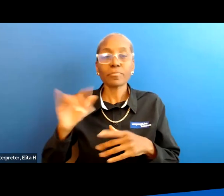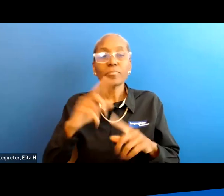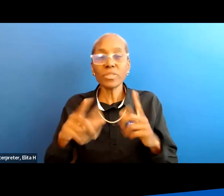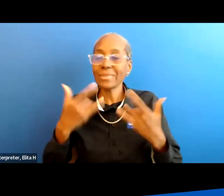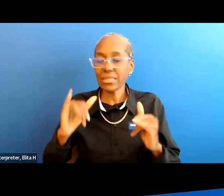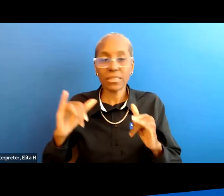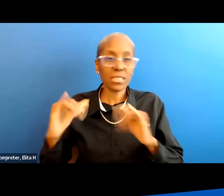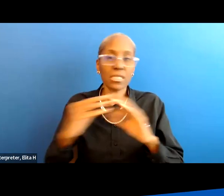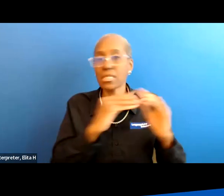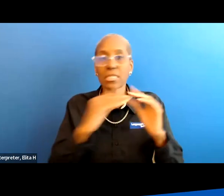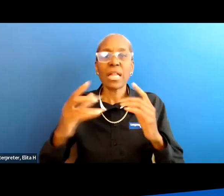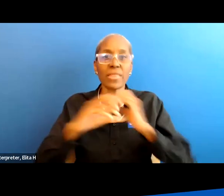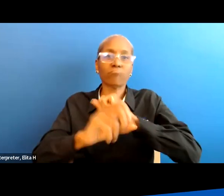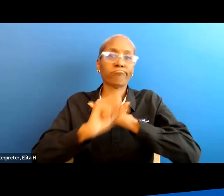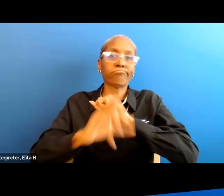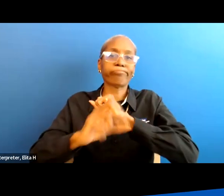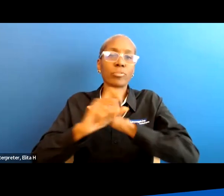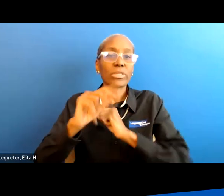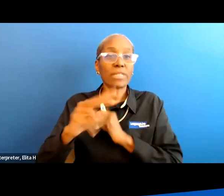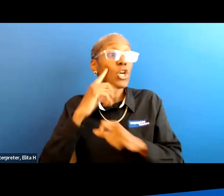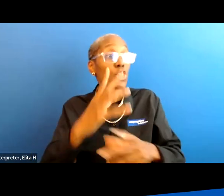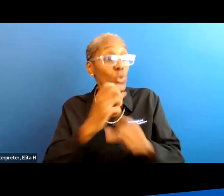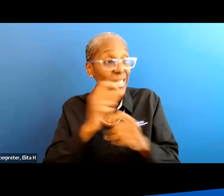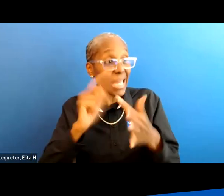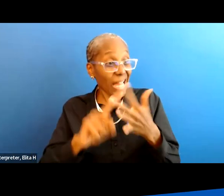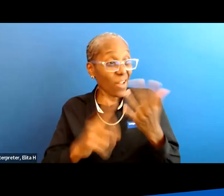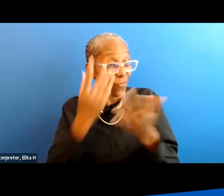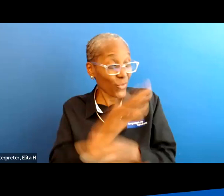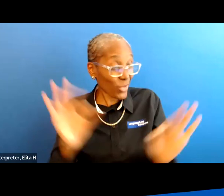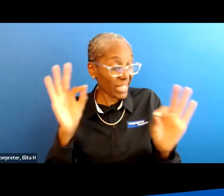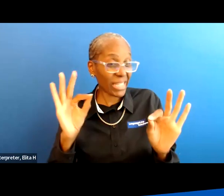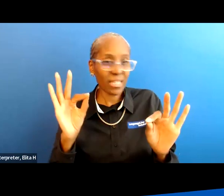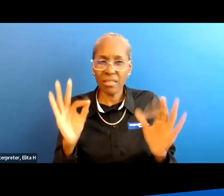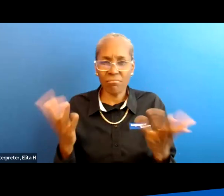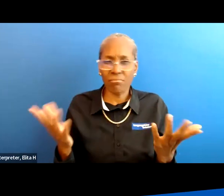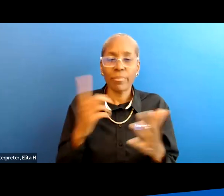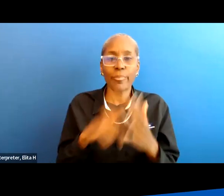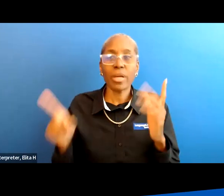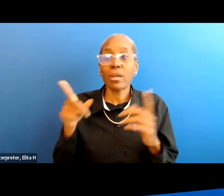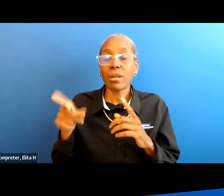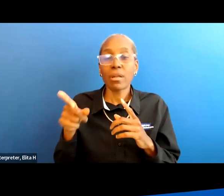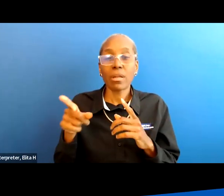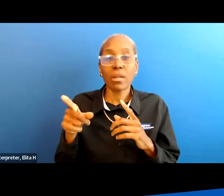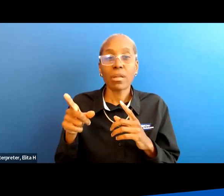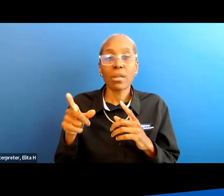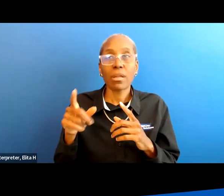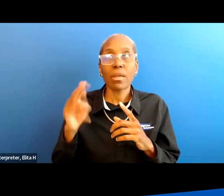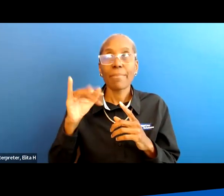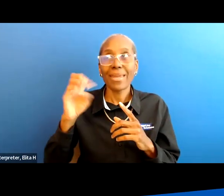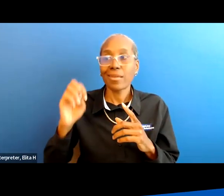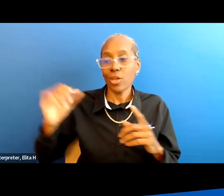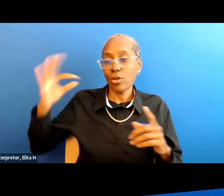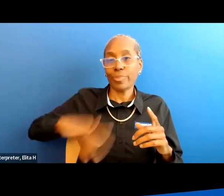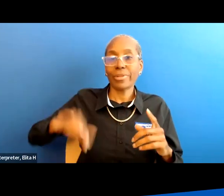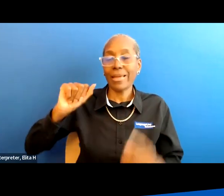they're still heavily advertised on tv because you're going to get all this stuff for free and what it is is that they're um